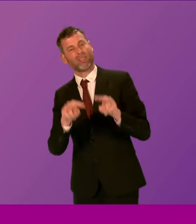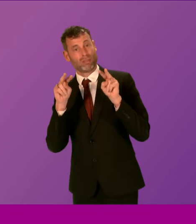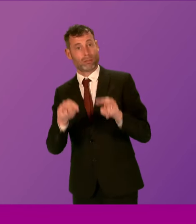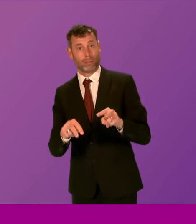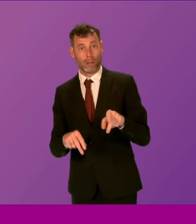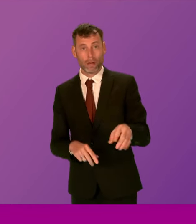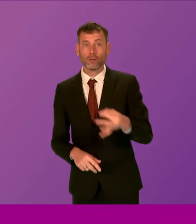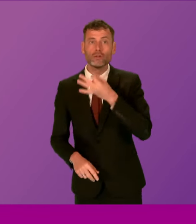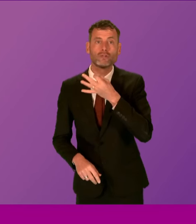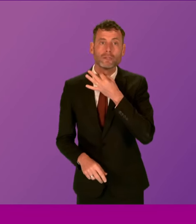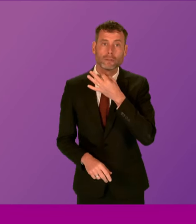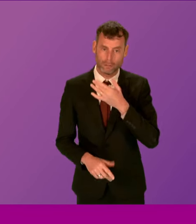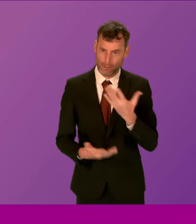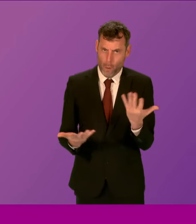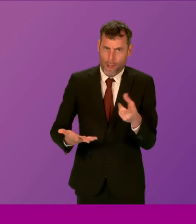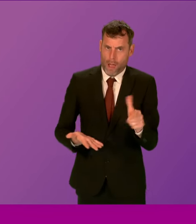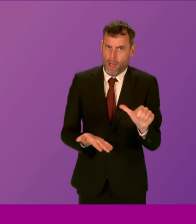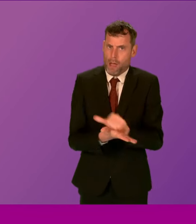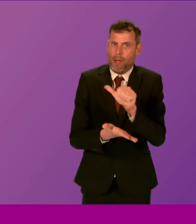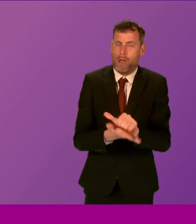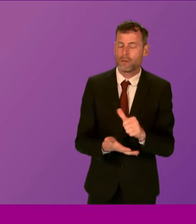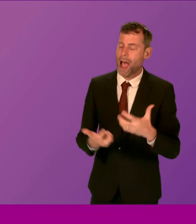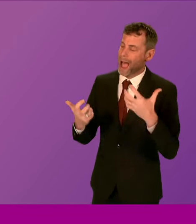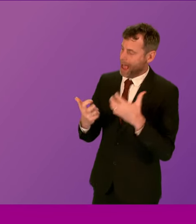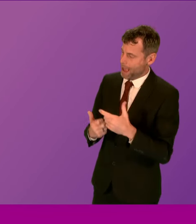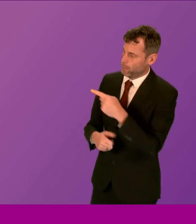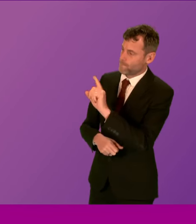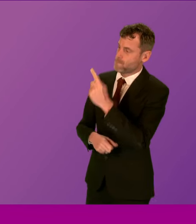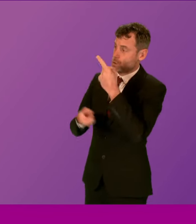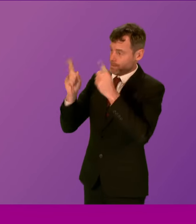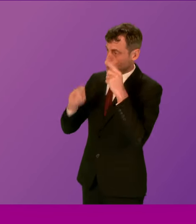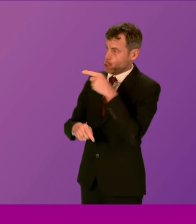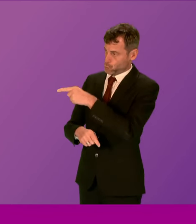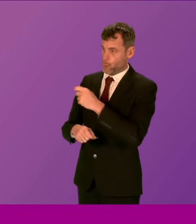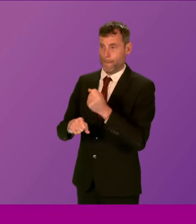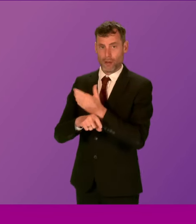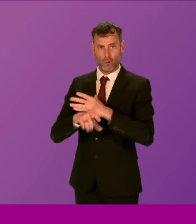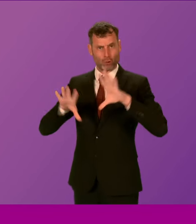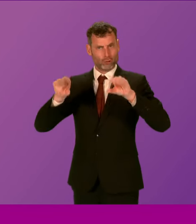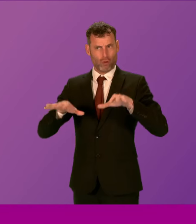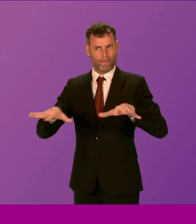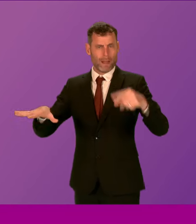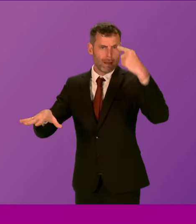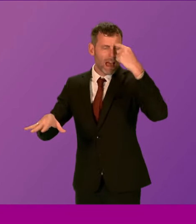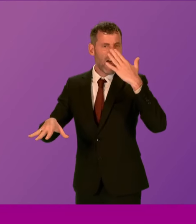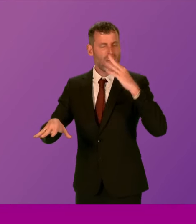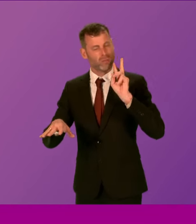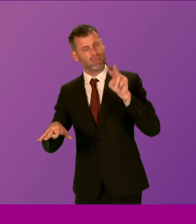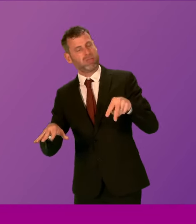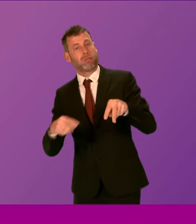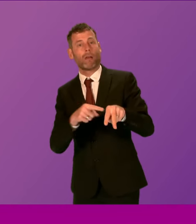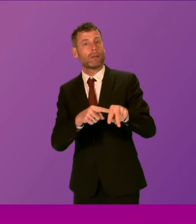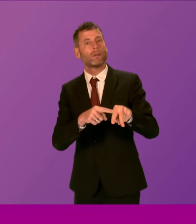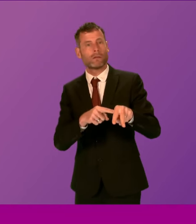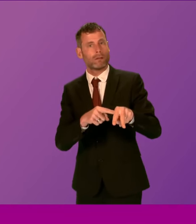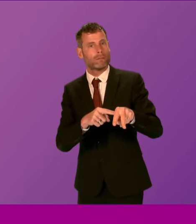how will he end the culture of prejudice and discrimination that denies so many justice? First Minister. Well, can I thank Anna